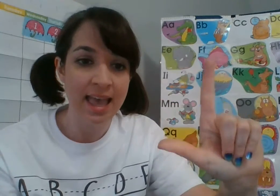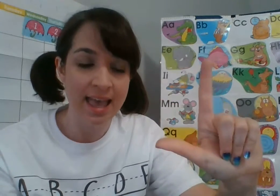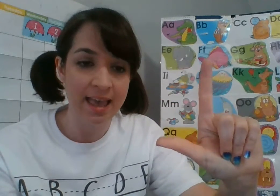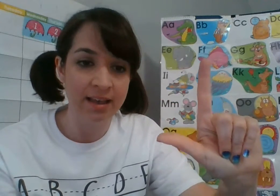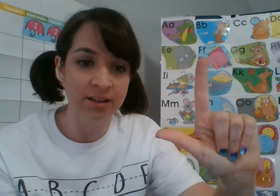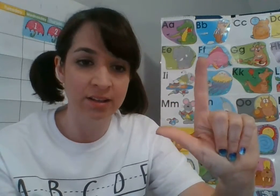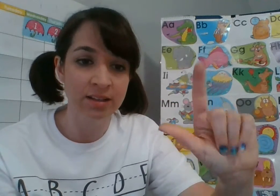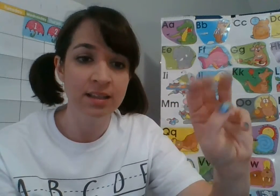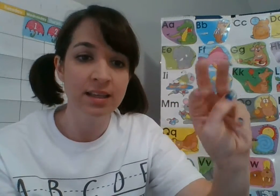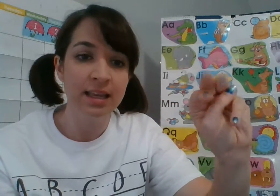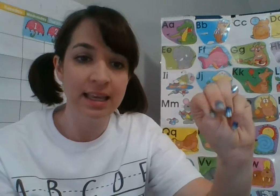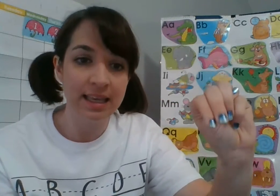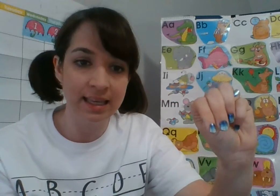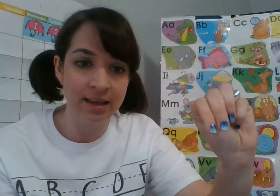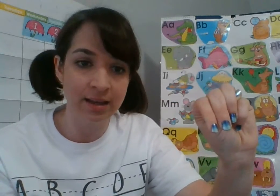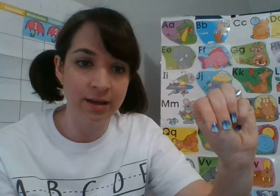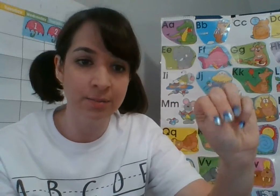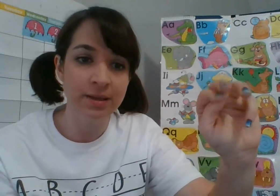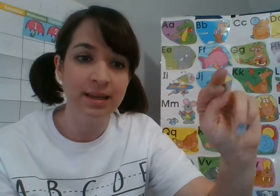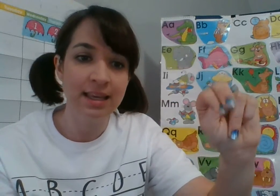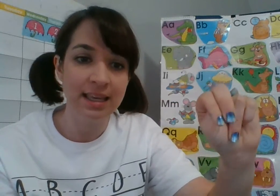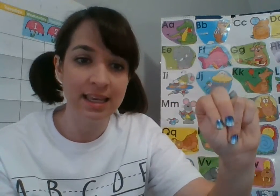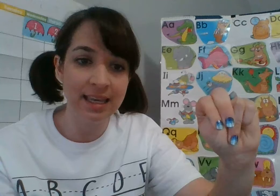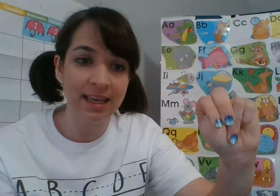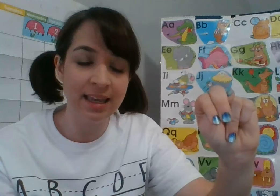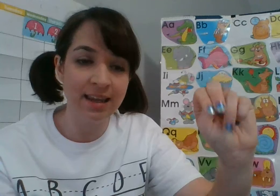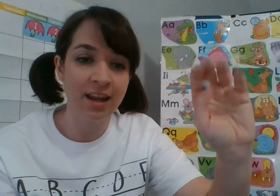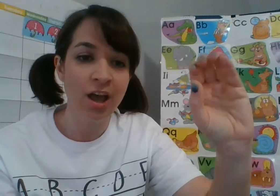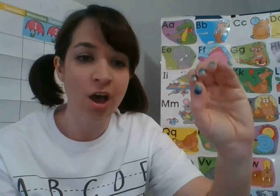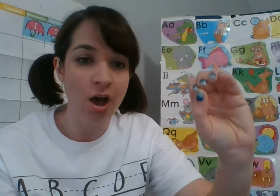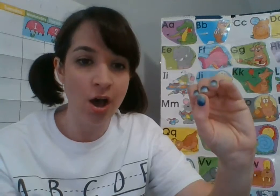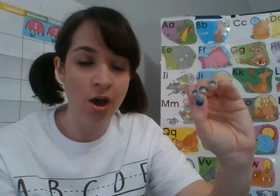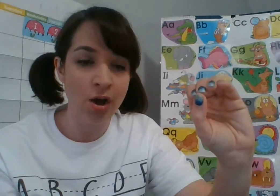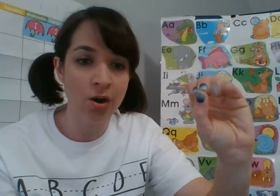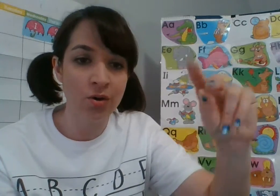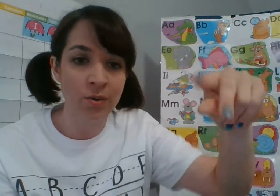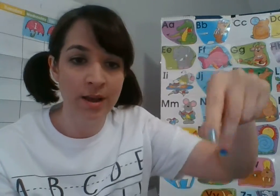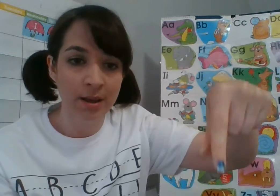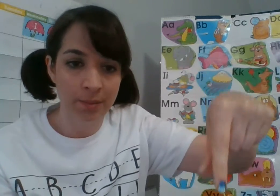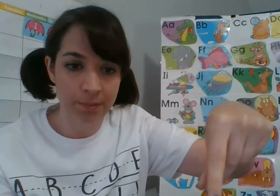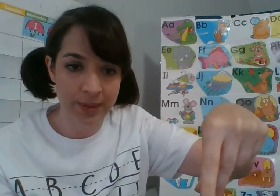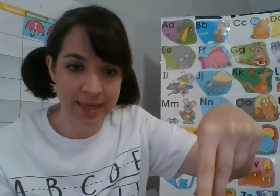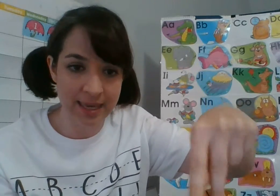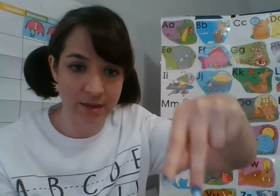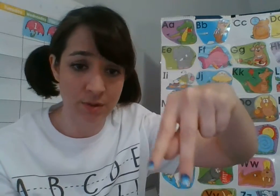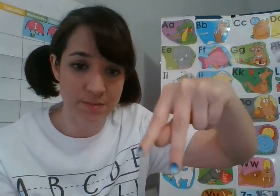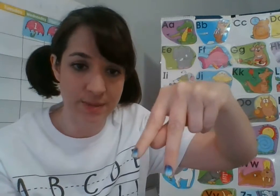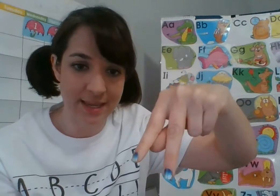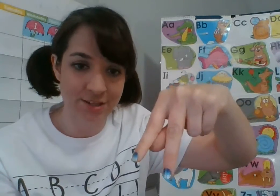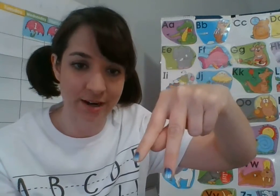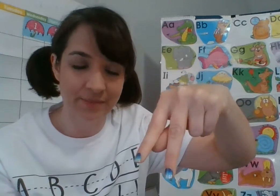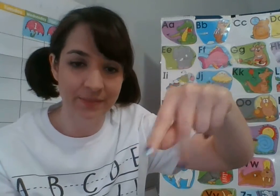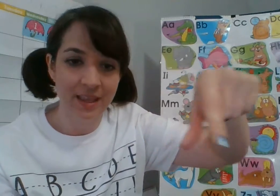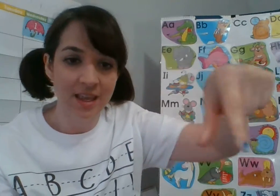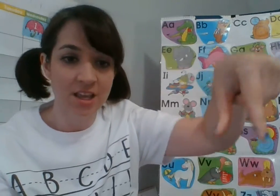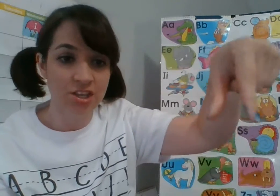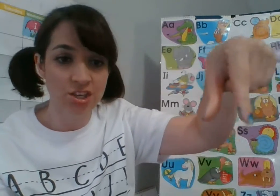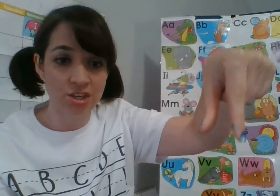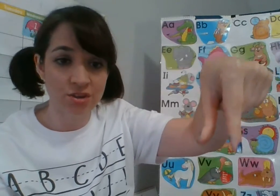L, M, N, O, P. Whoop, P, sorry. Q,